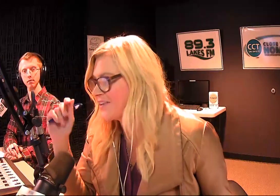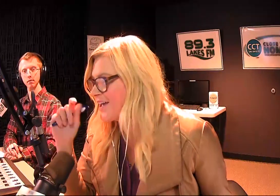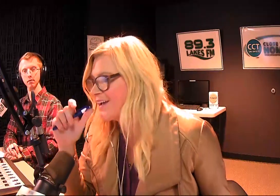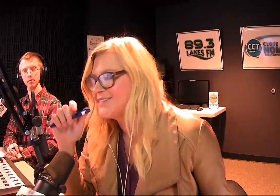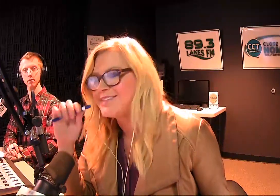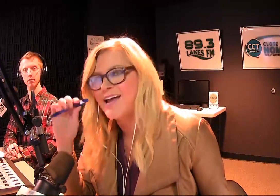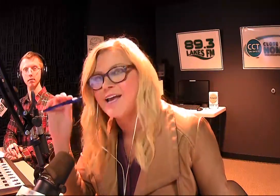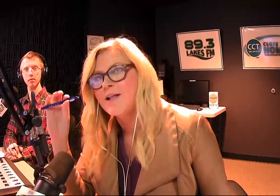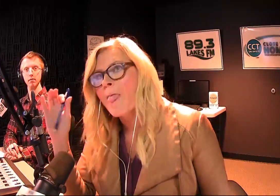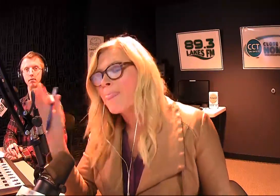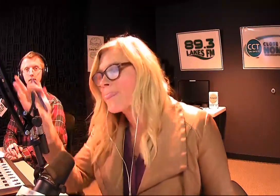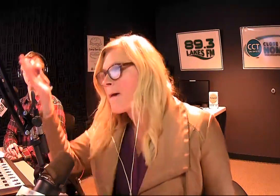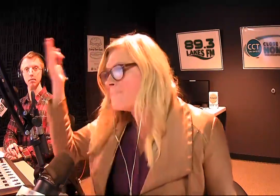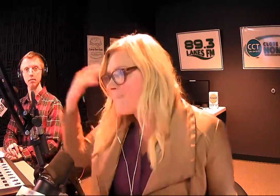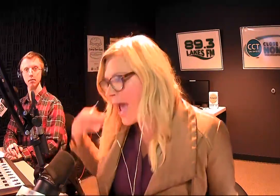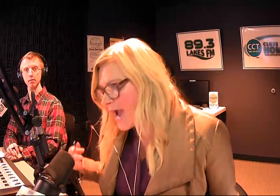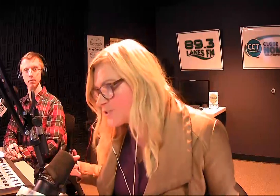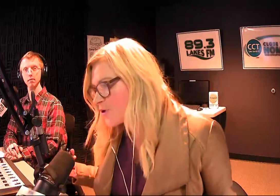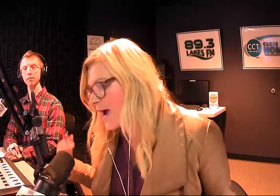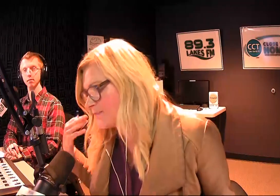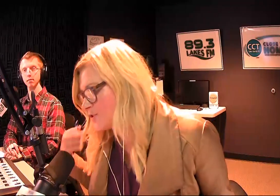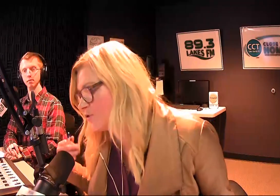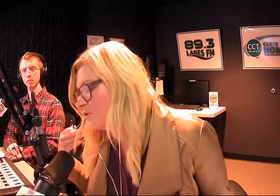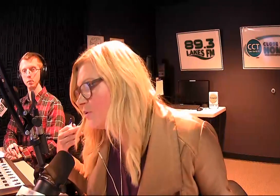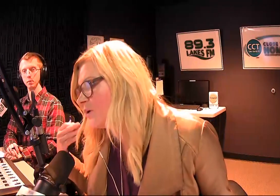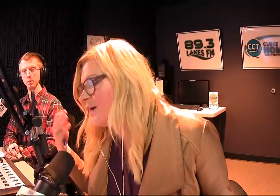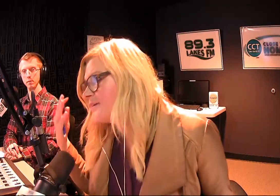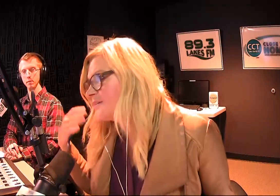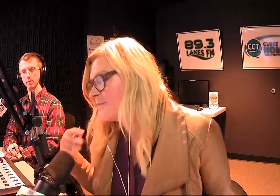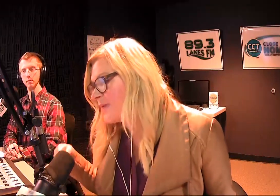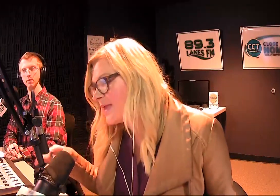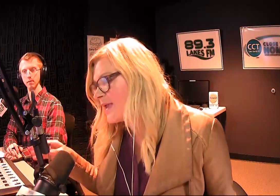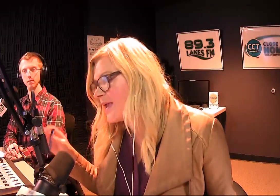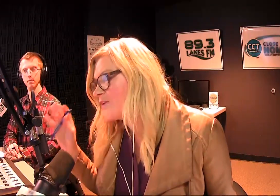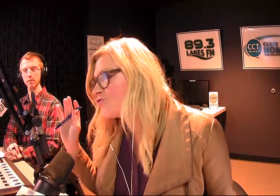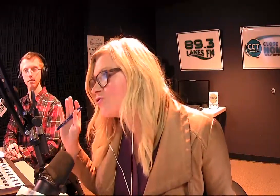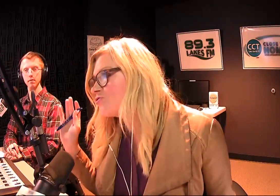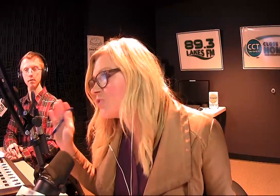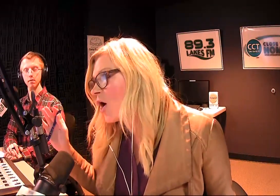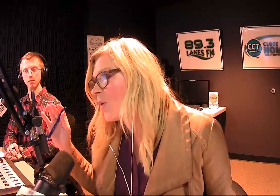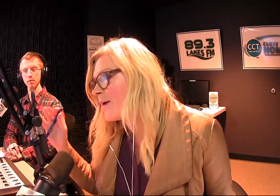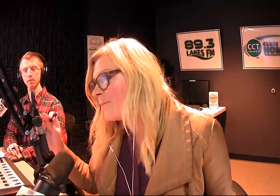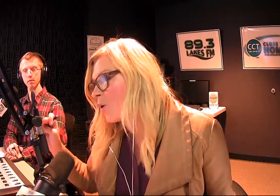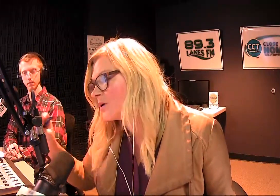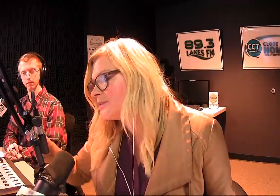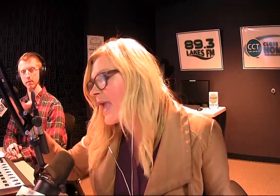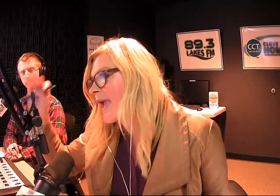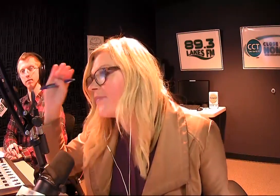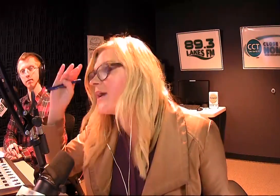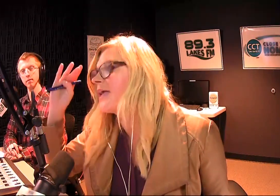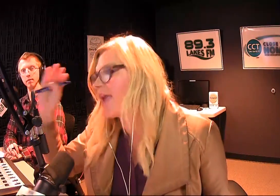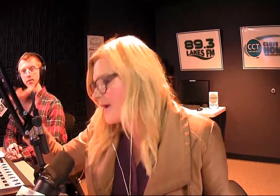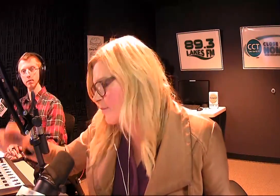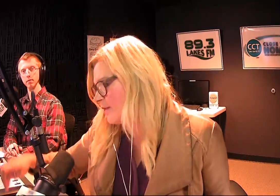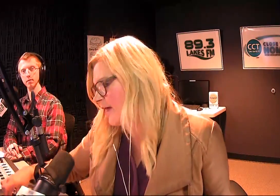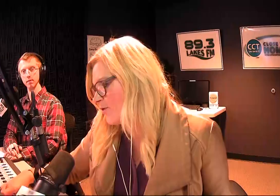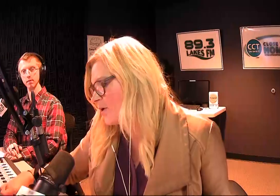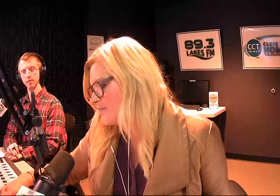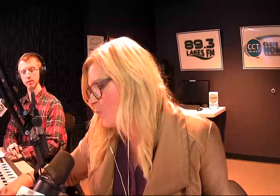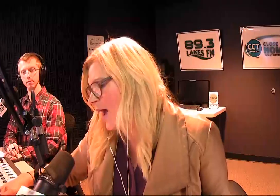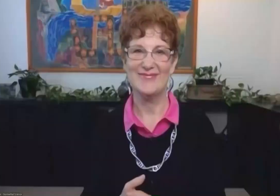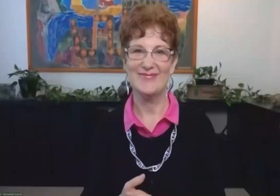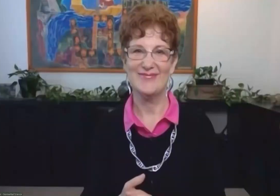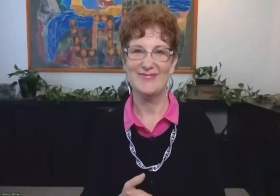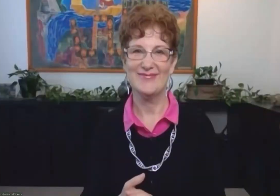We see everything. It's like the backdrop to to me is so important and the camera